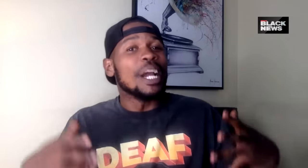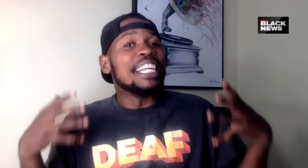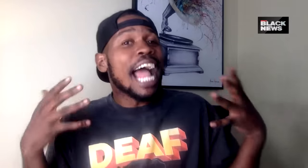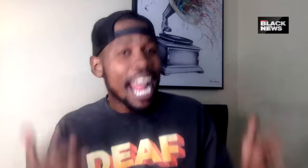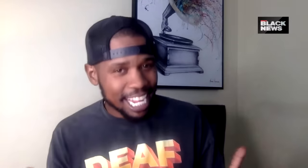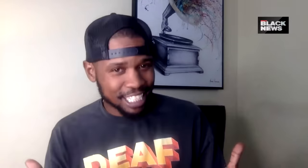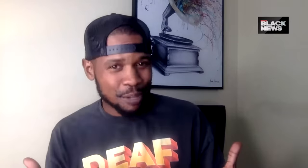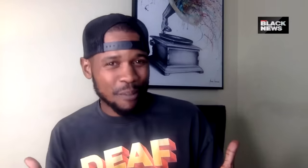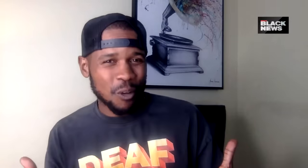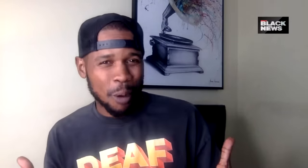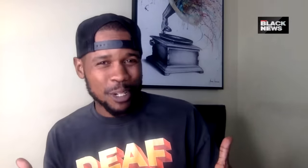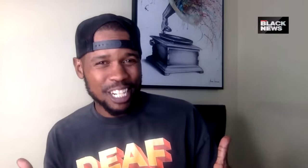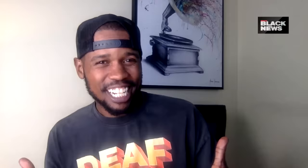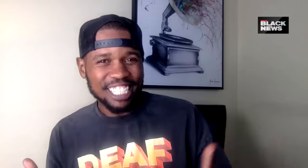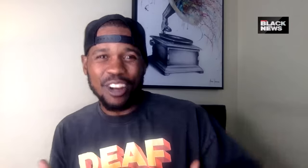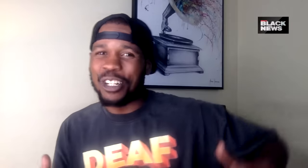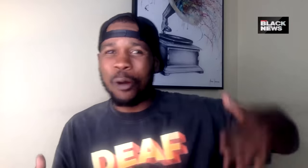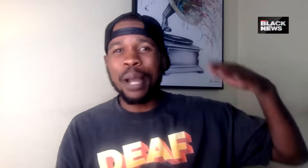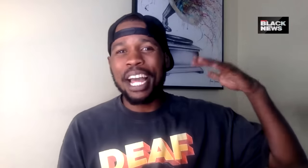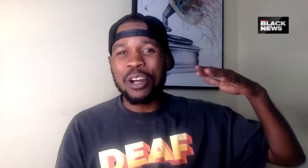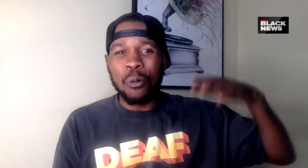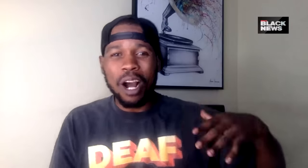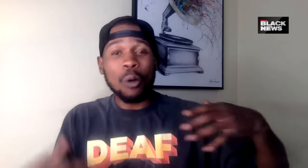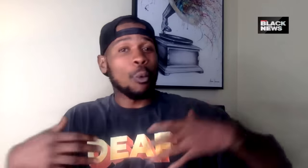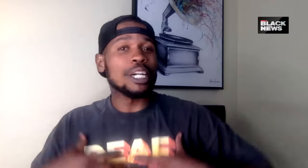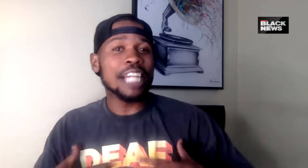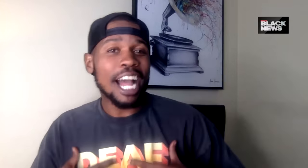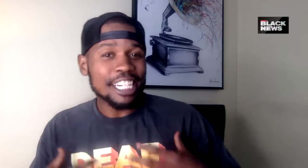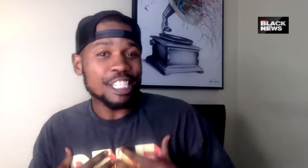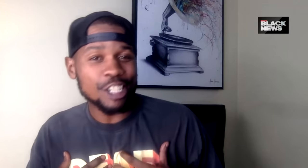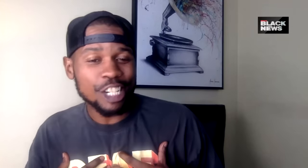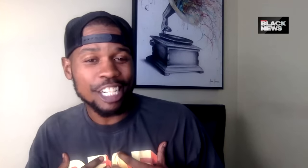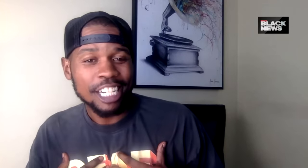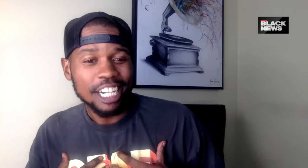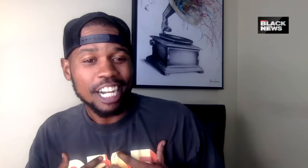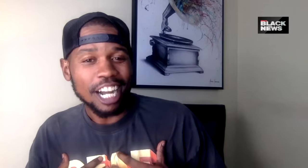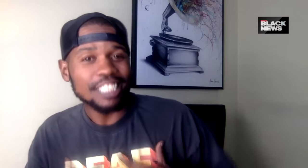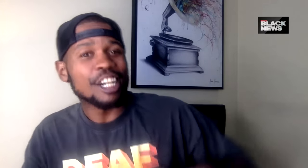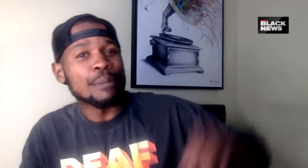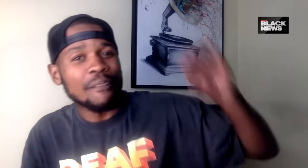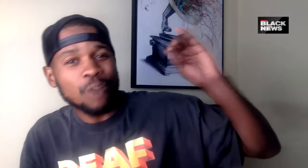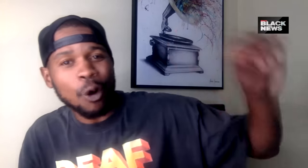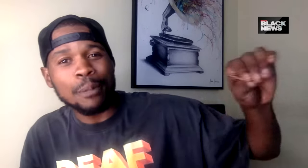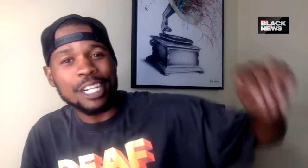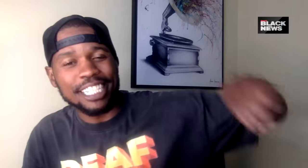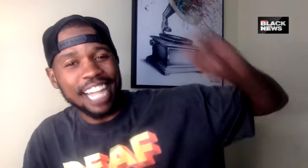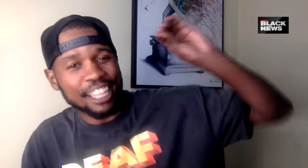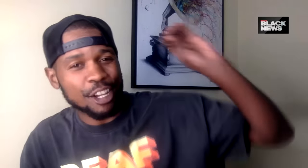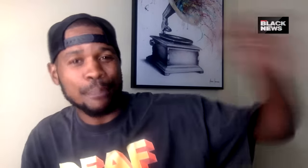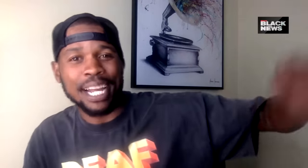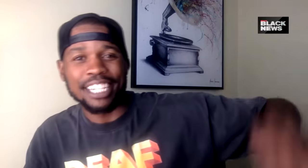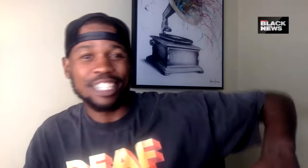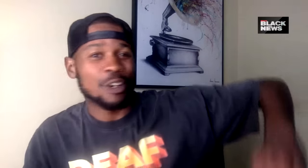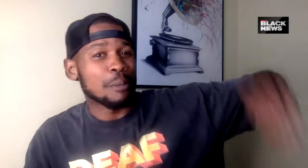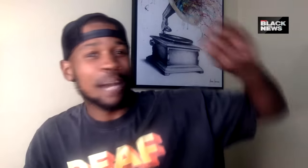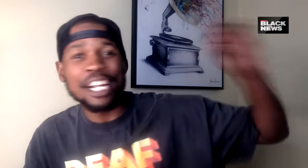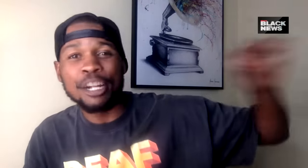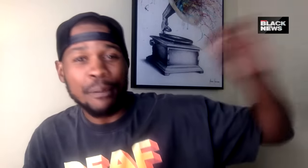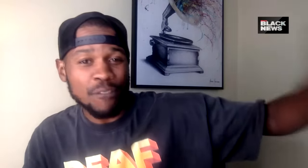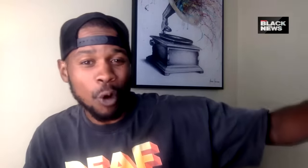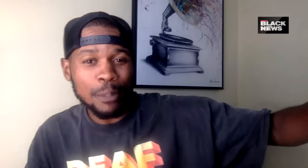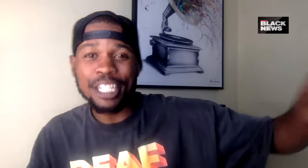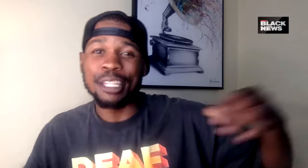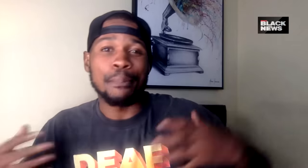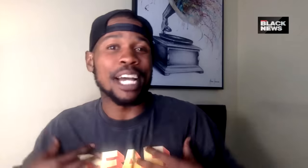trying to enhance the performance. So no matter what, we're not as good until the performer is at their best. So the